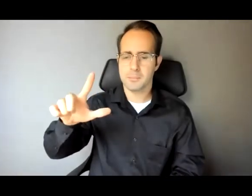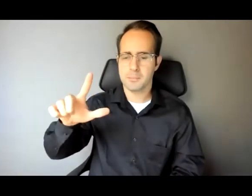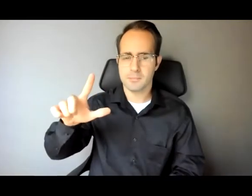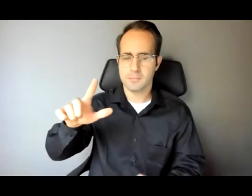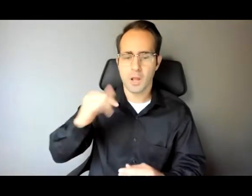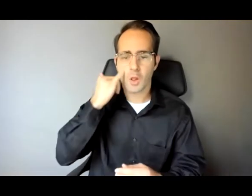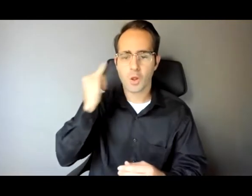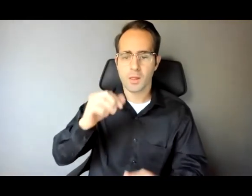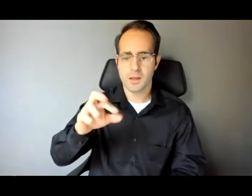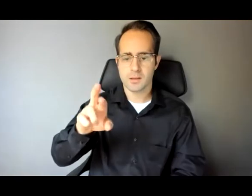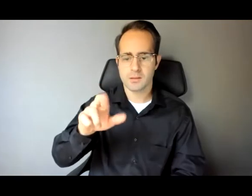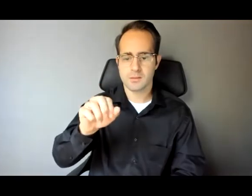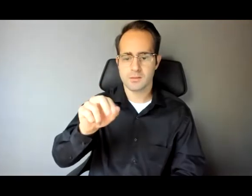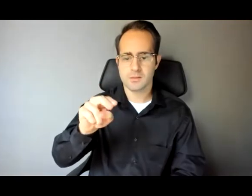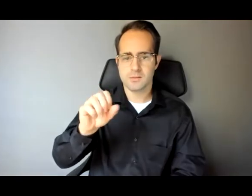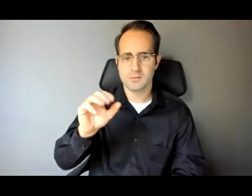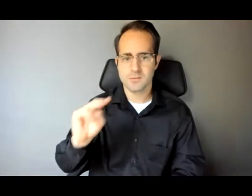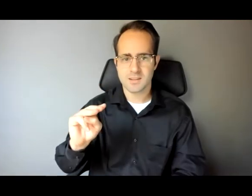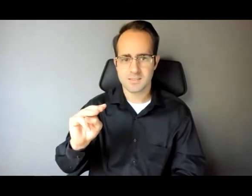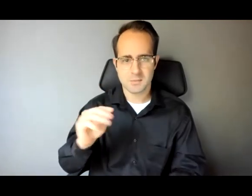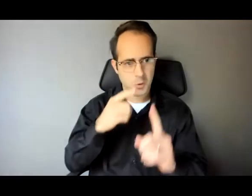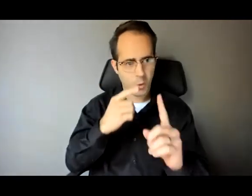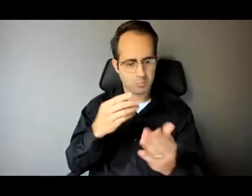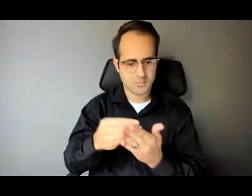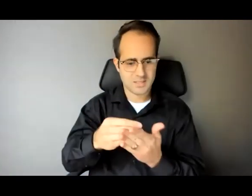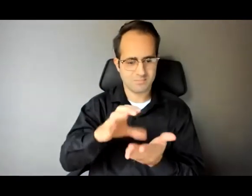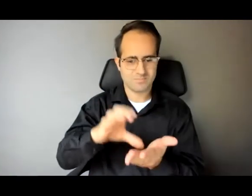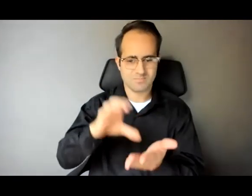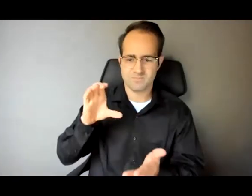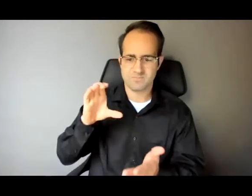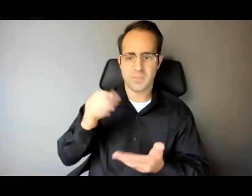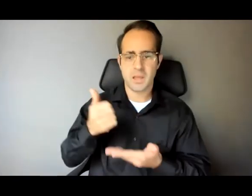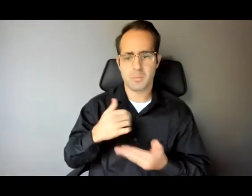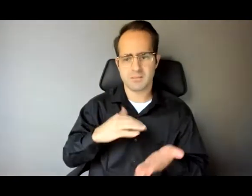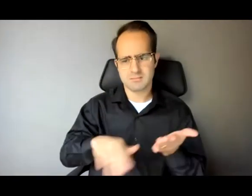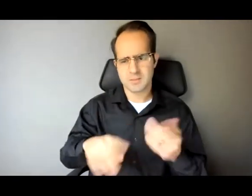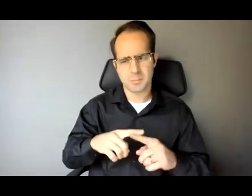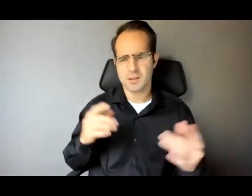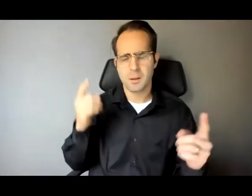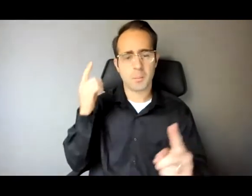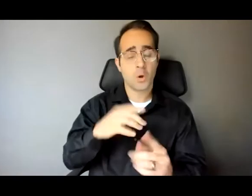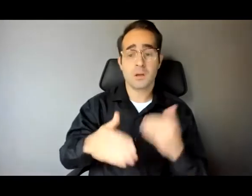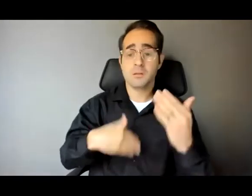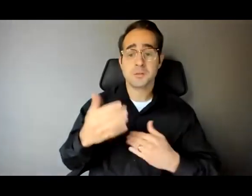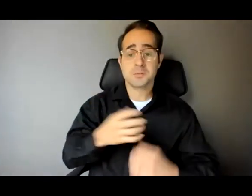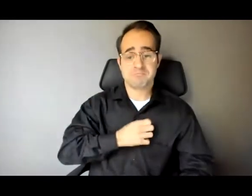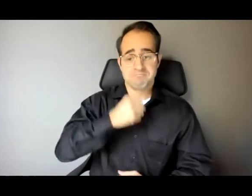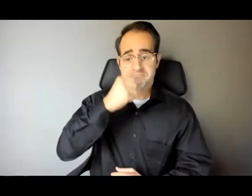So he definitely was about to teach me a lesson. So I ended up on Rikers Island, a place that